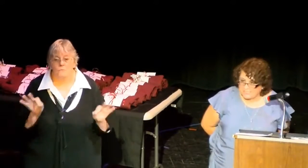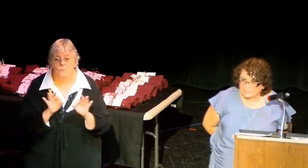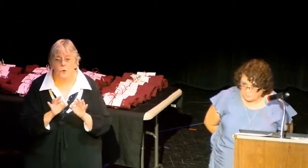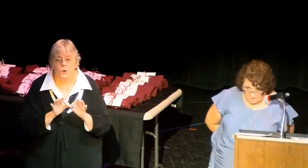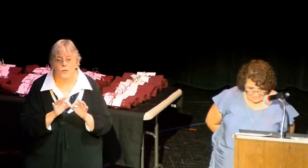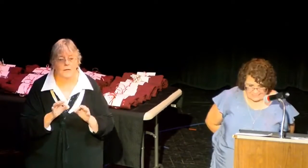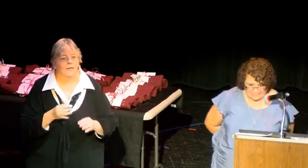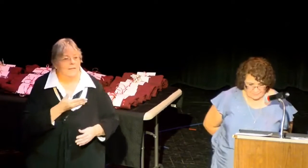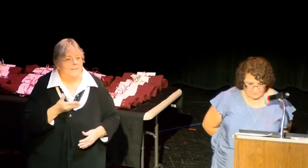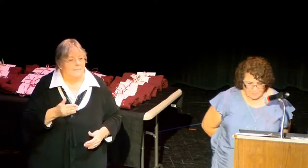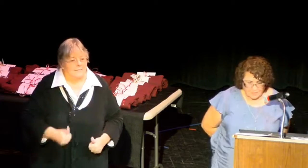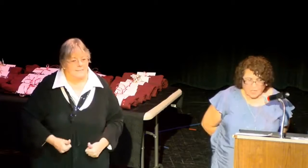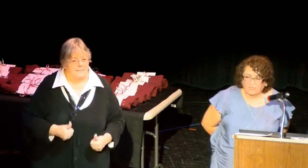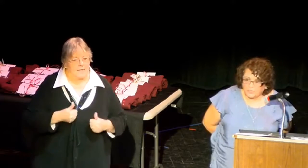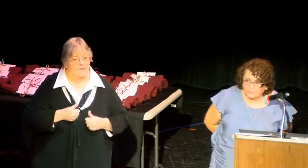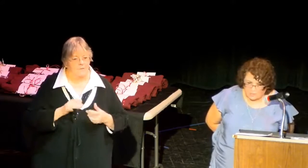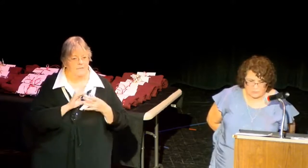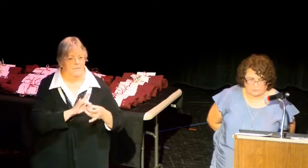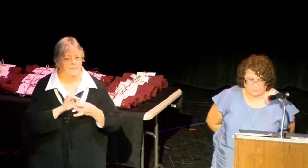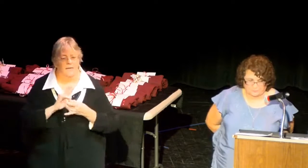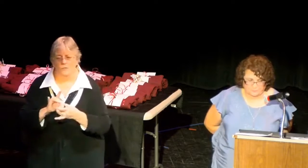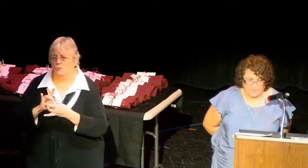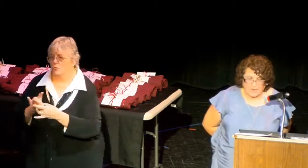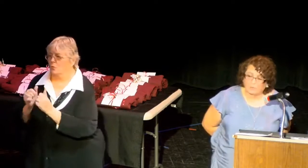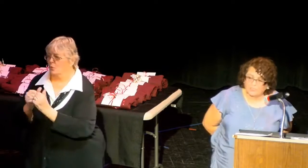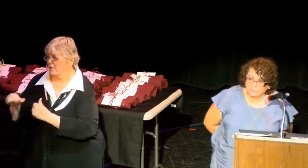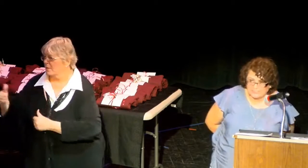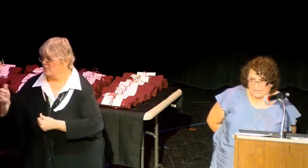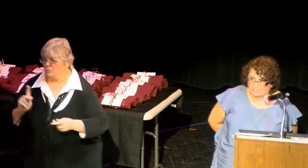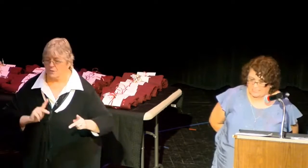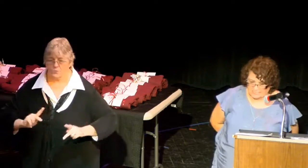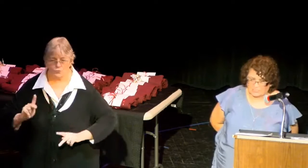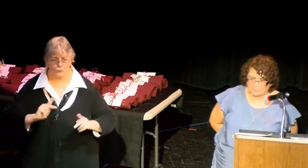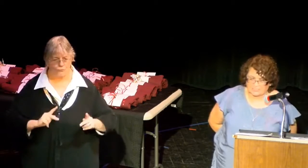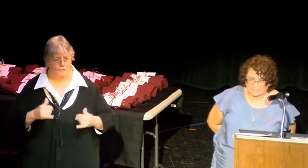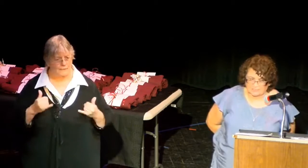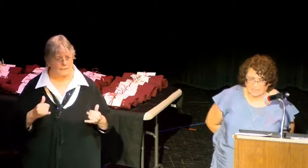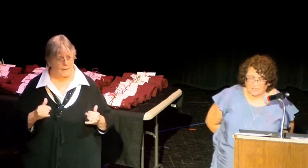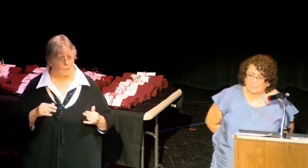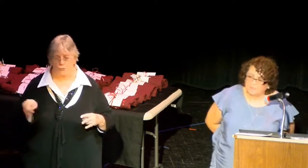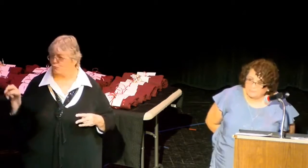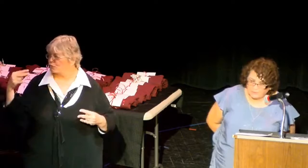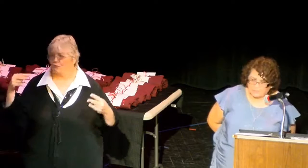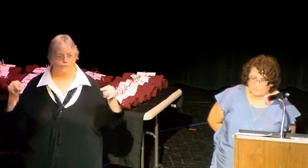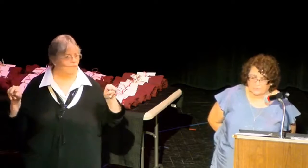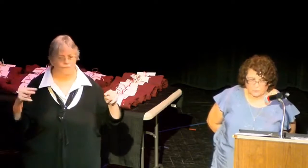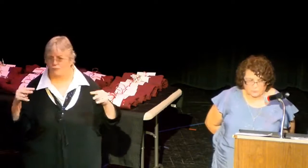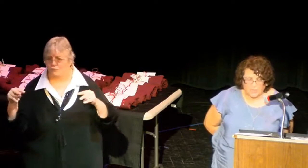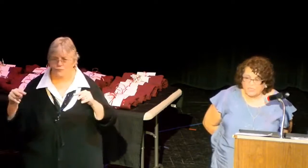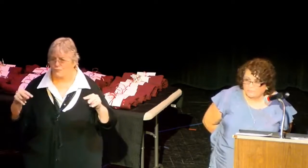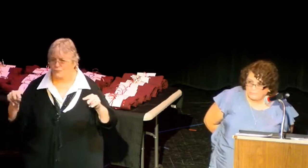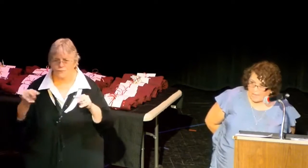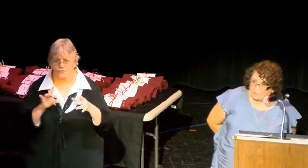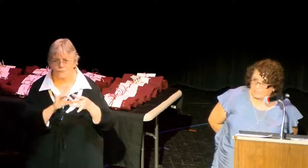And he's right. Look around you and what you see are connections. The people in this